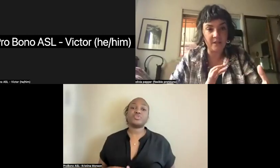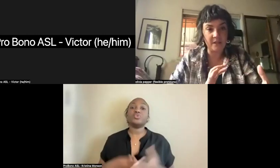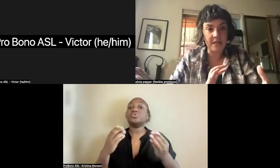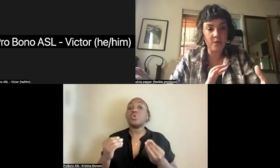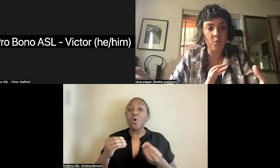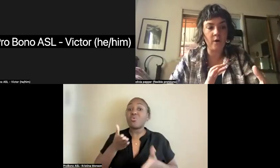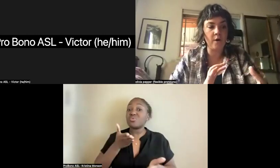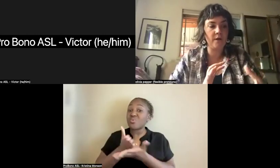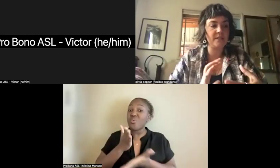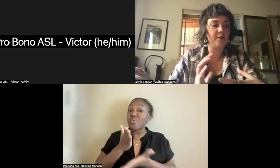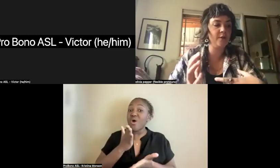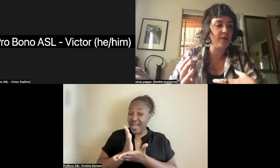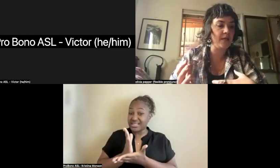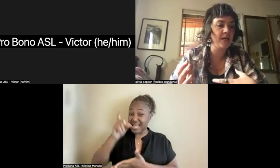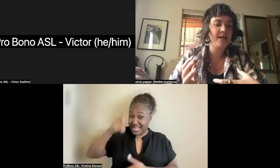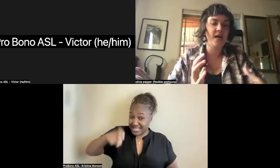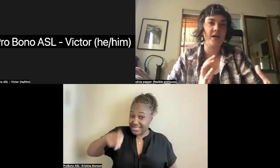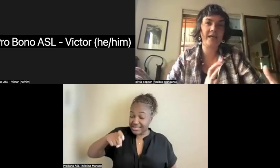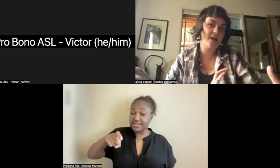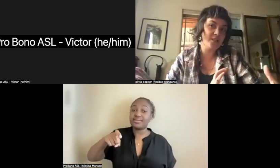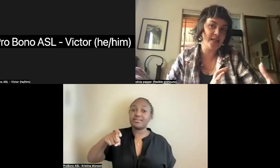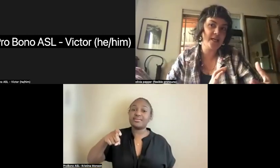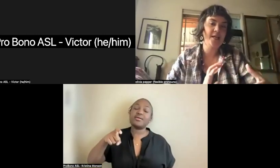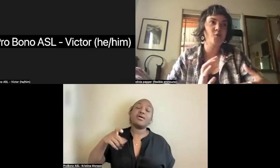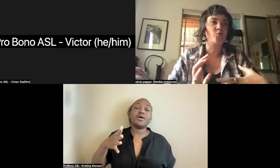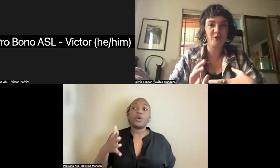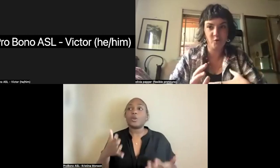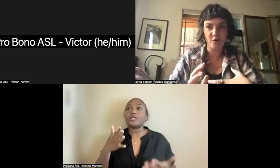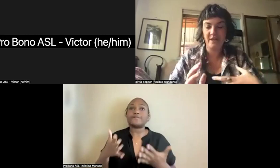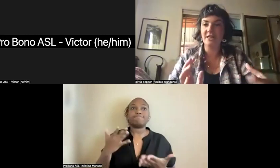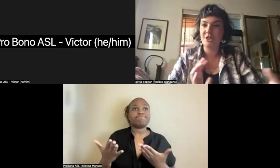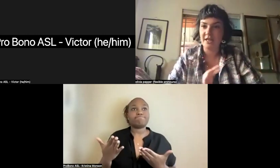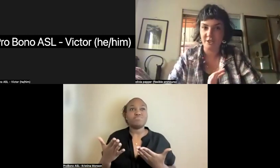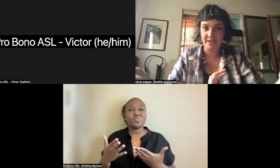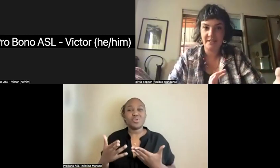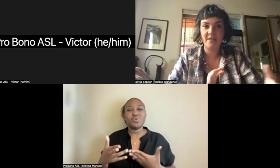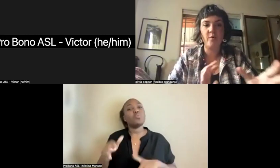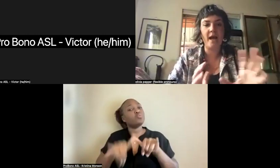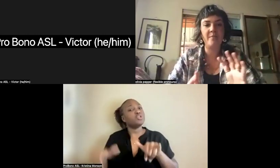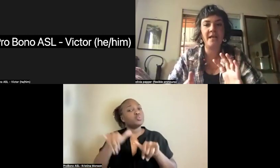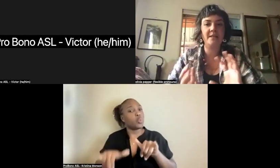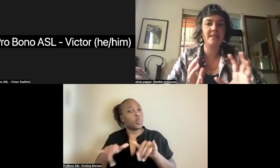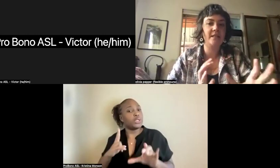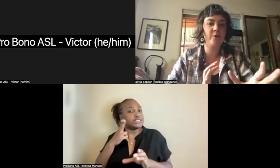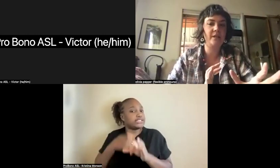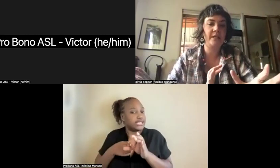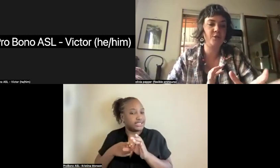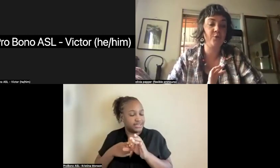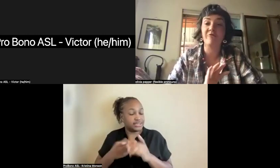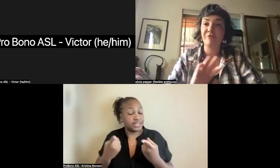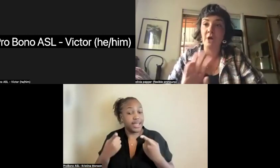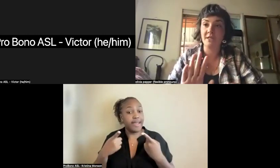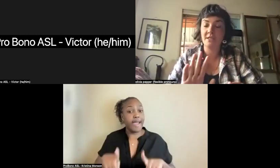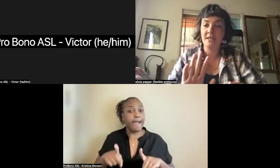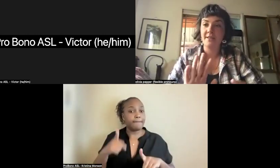that they would lead were considered to be Celtic ritual initiations that were happening deliberately to